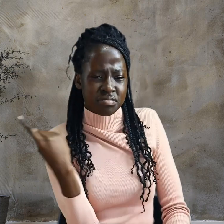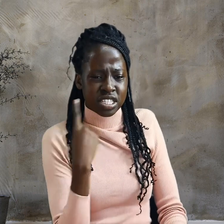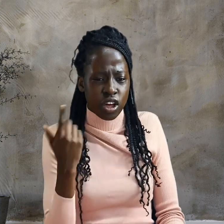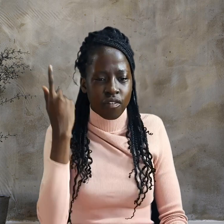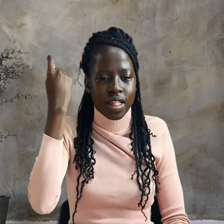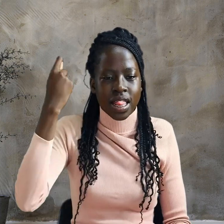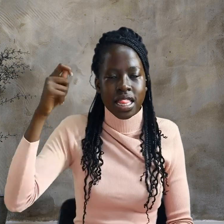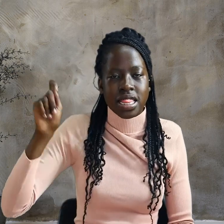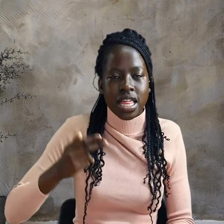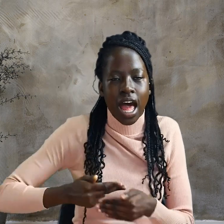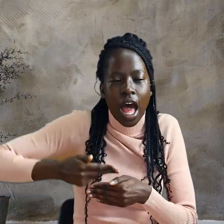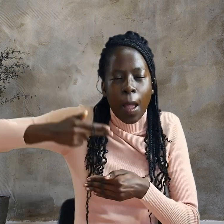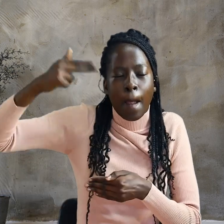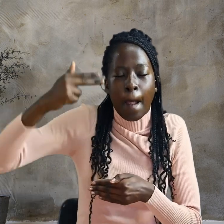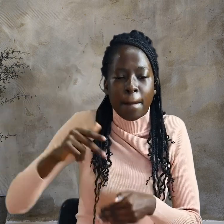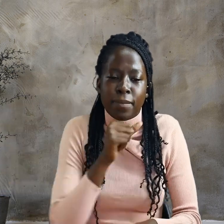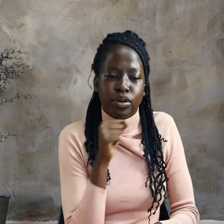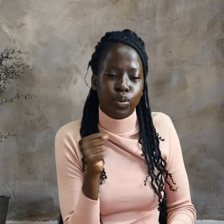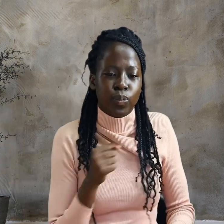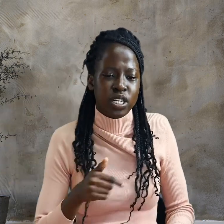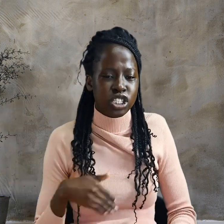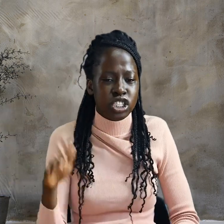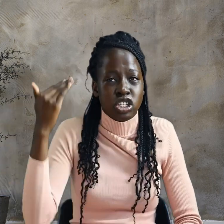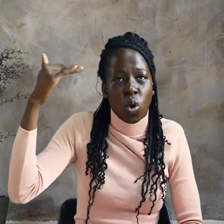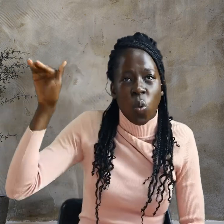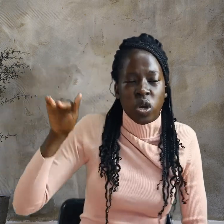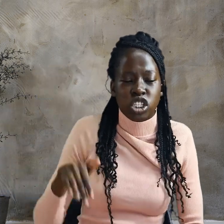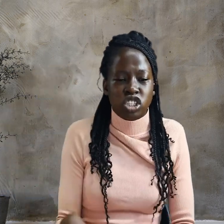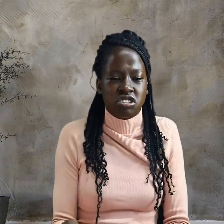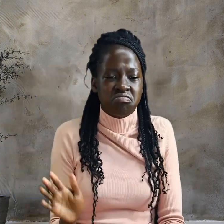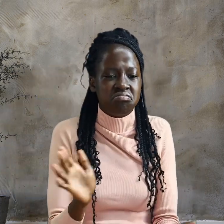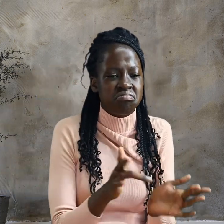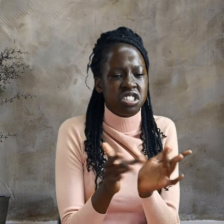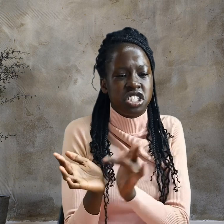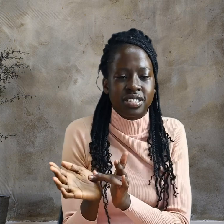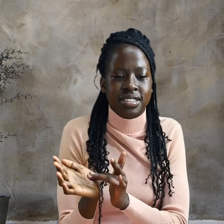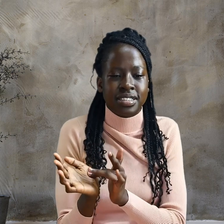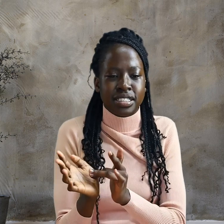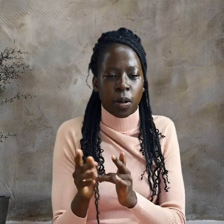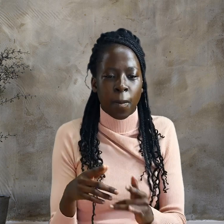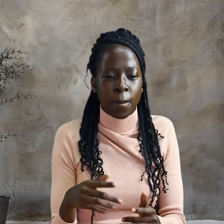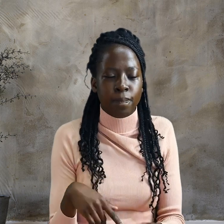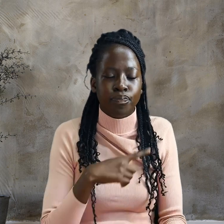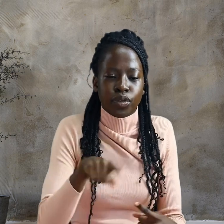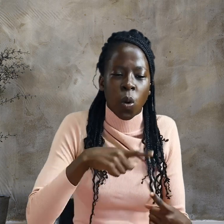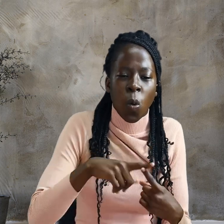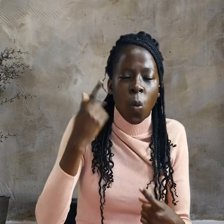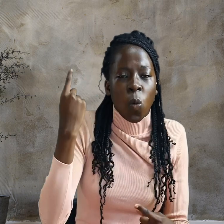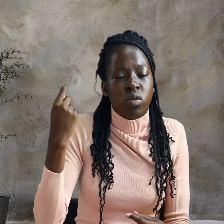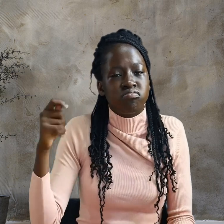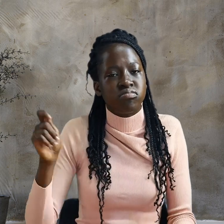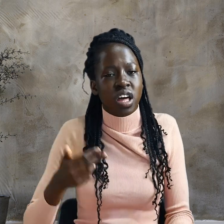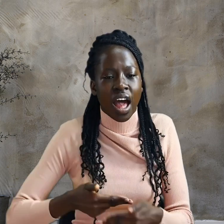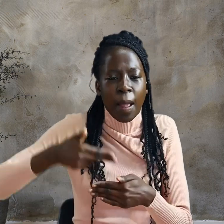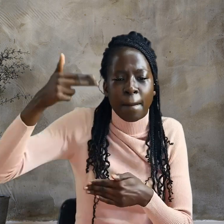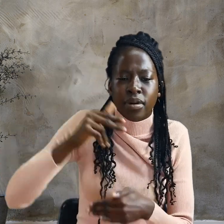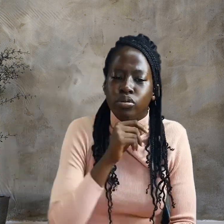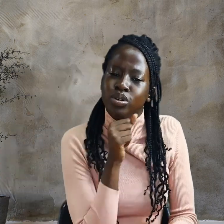The high priest questions Jesus. Meanwhile, the high priest